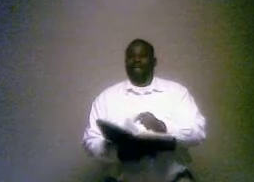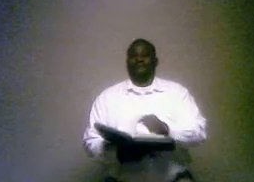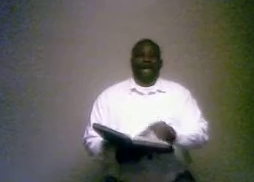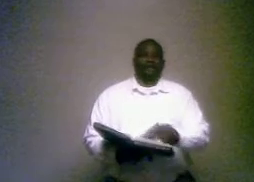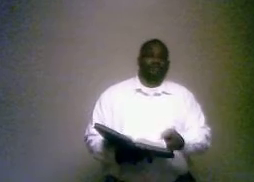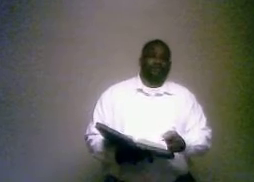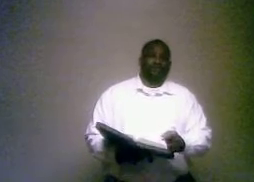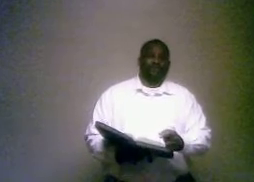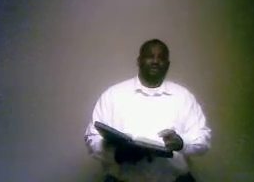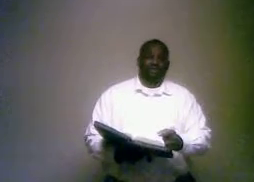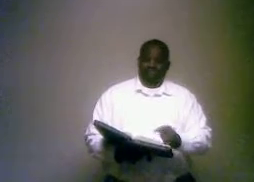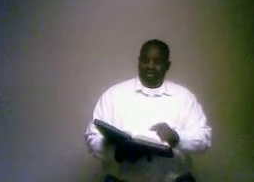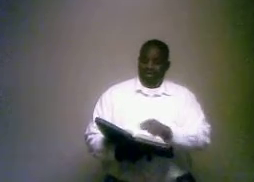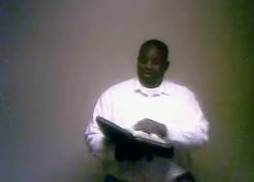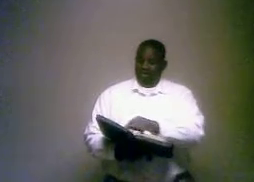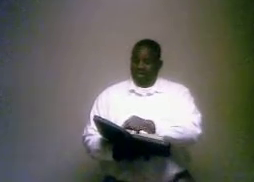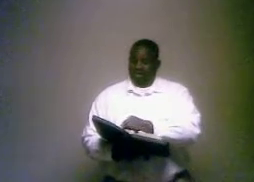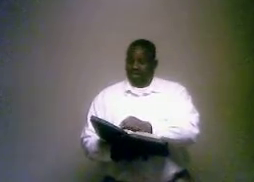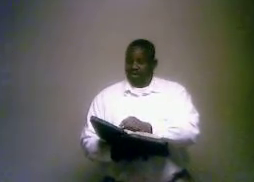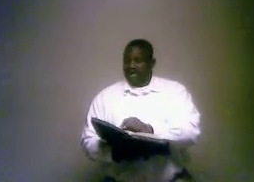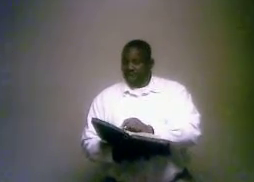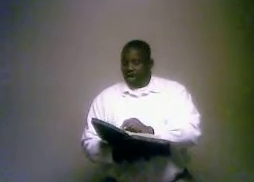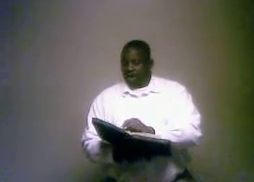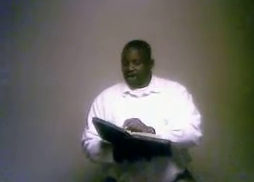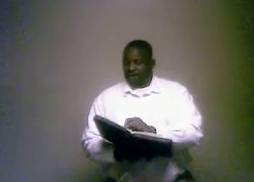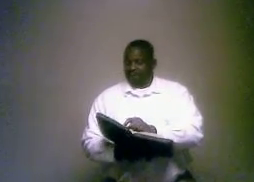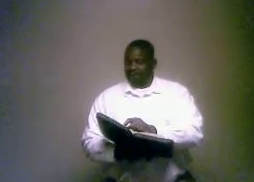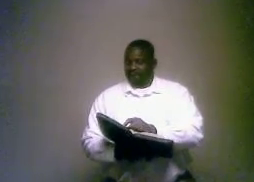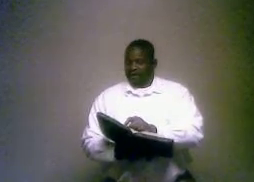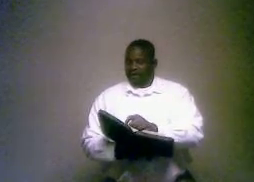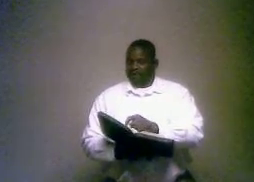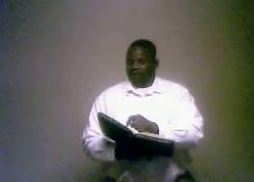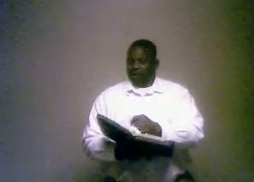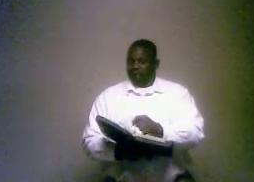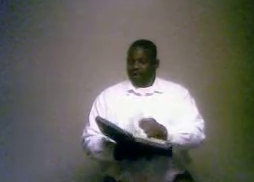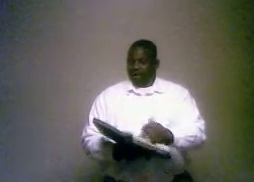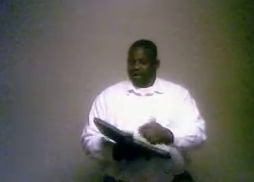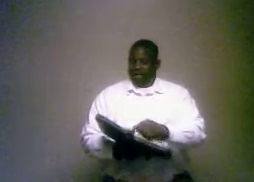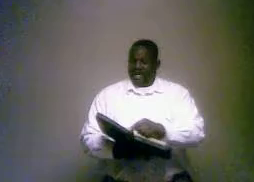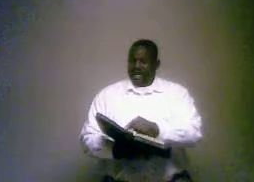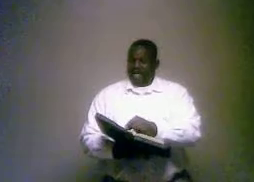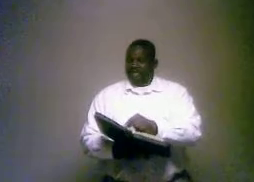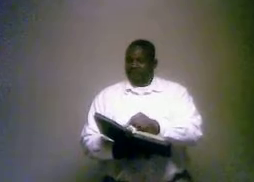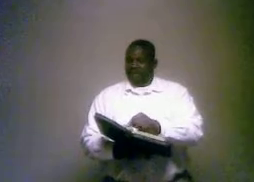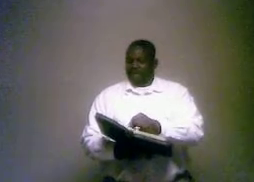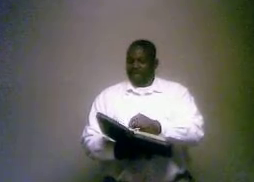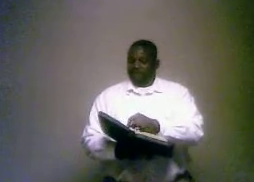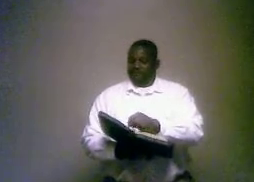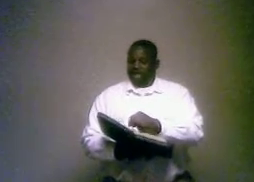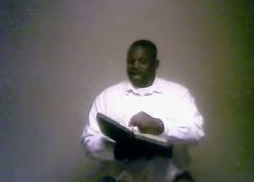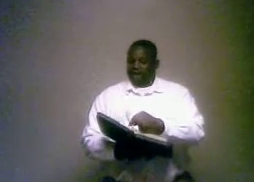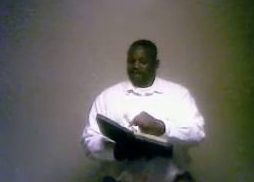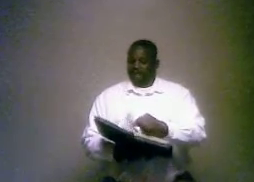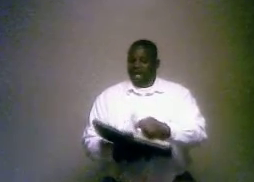divide the scriptures. Let's go into Ephesians 4 and 4 and let's read something for clarity because